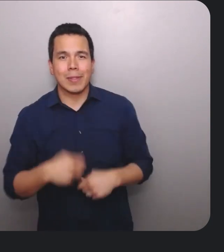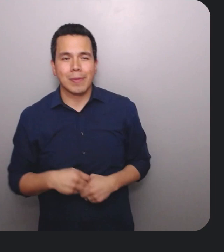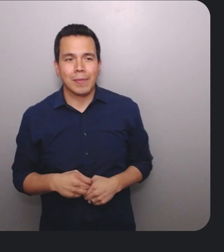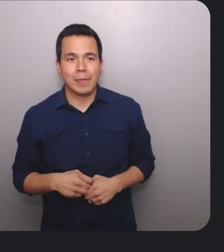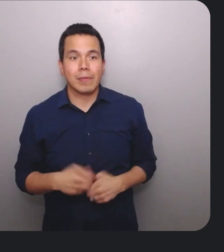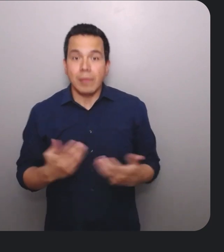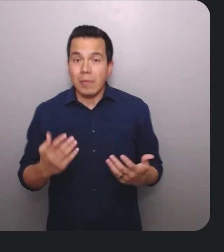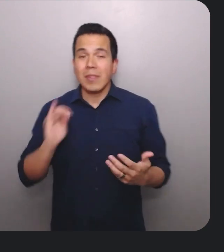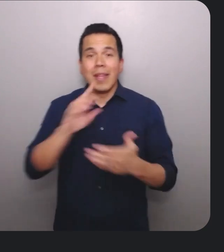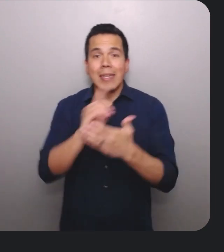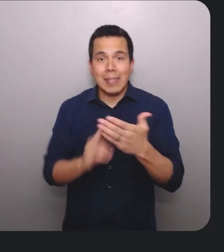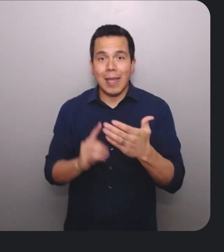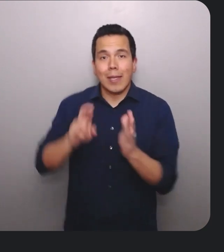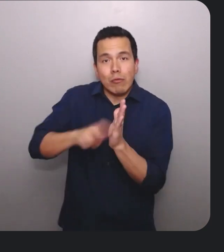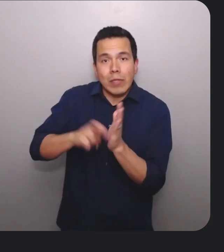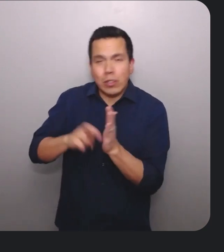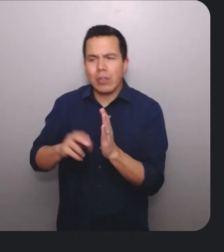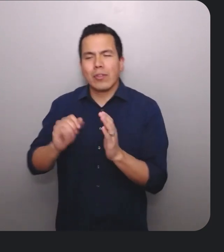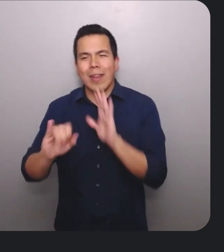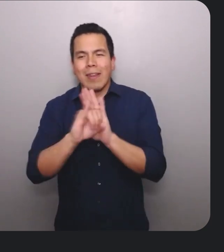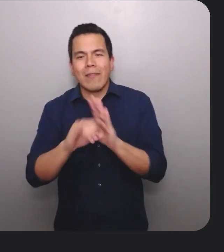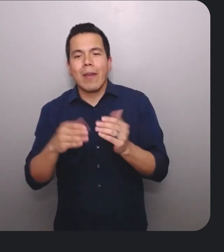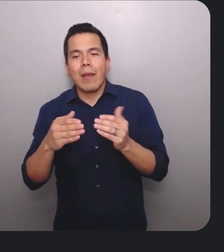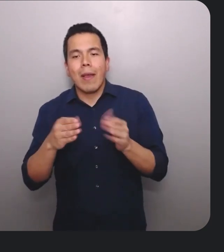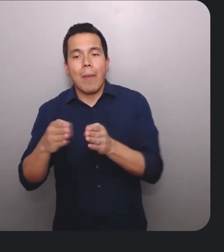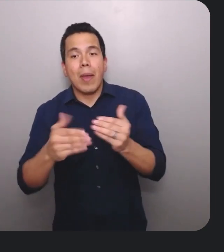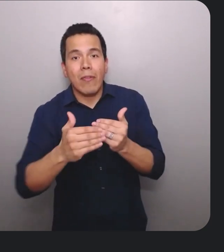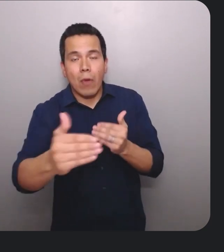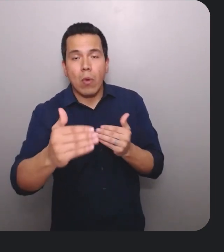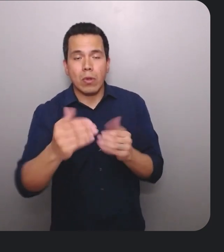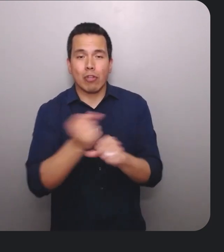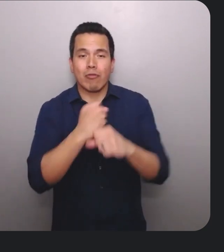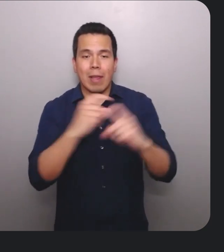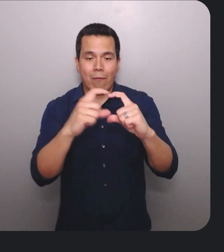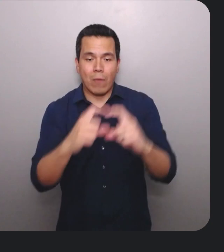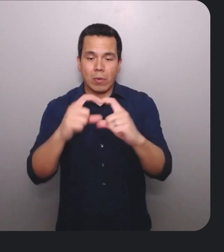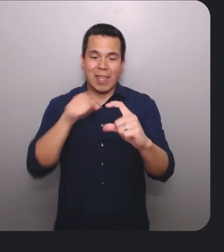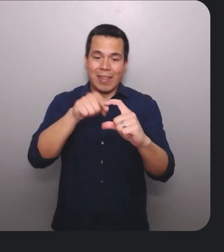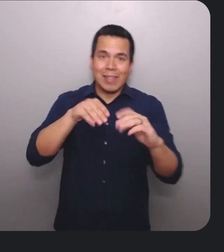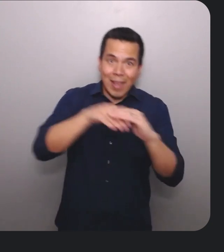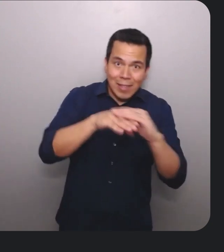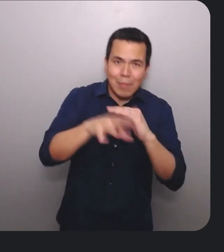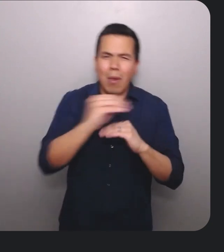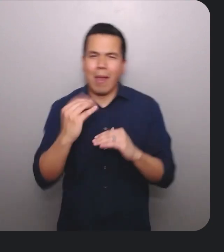Together with design, we were able to use this research to identify a path forward to making a focus state that's both accessible and expressive.